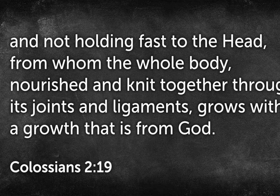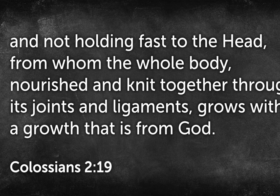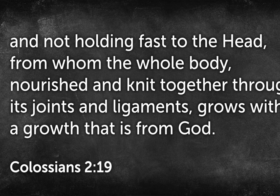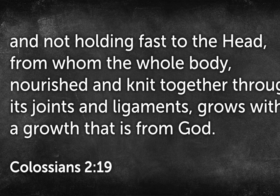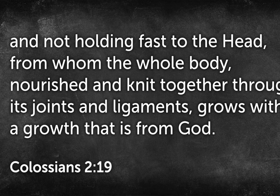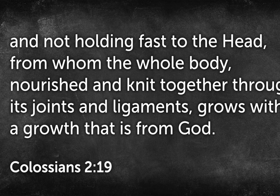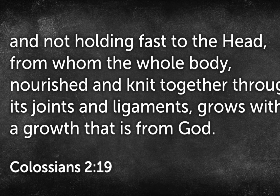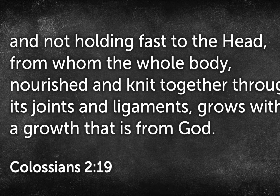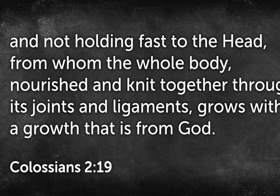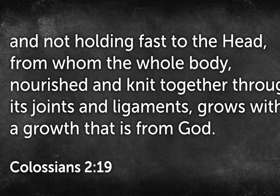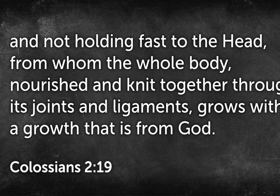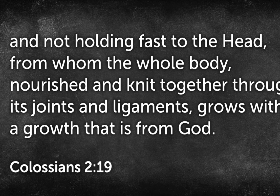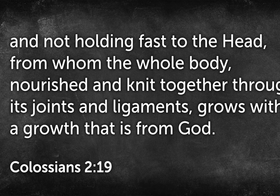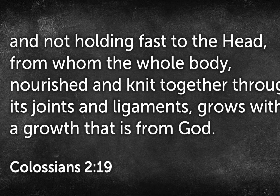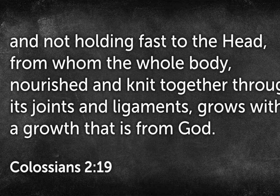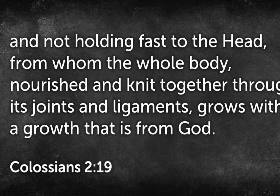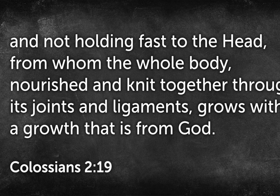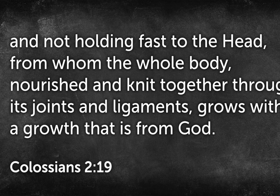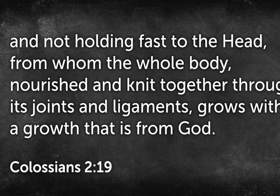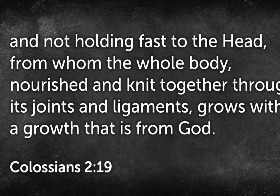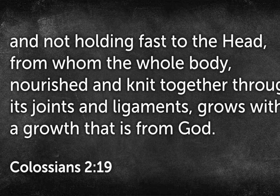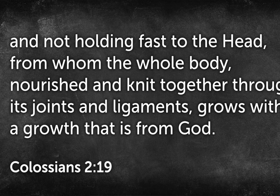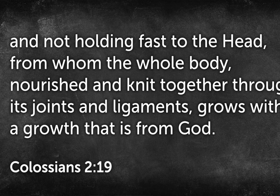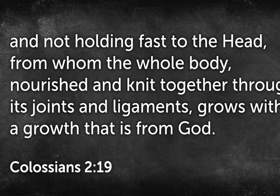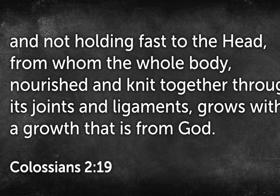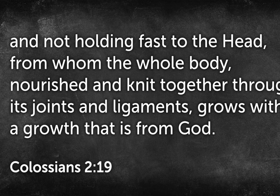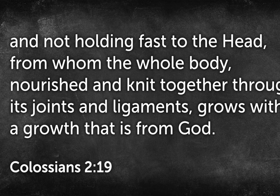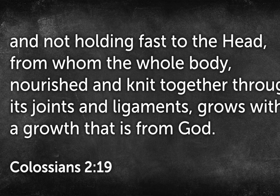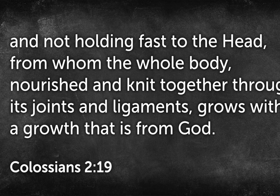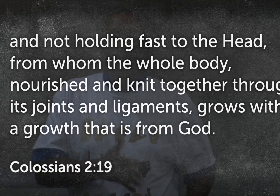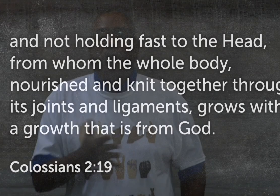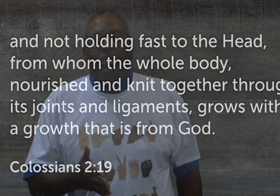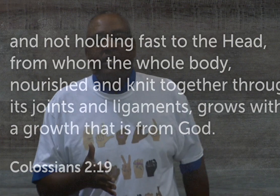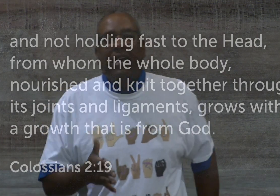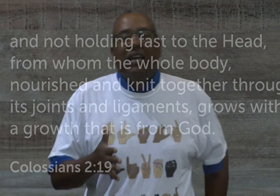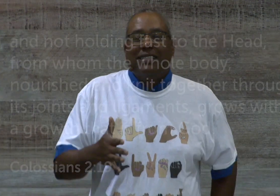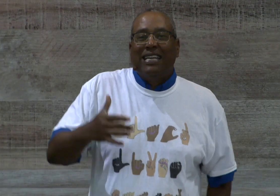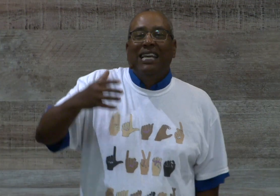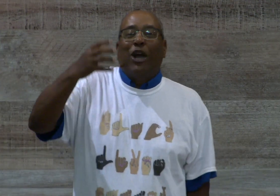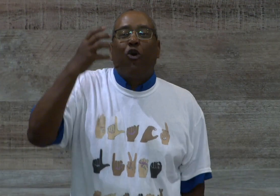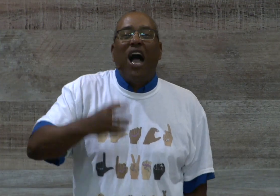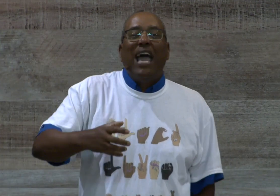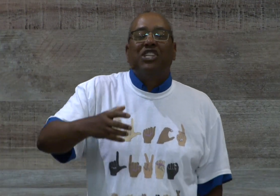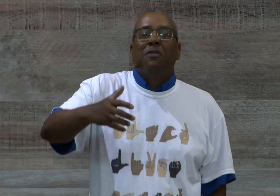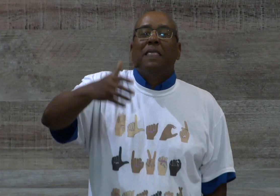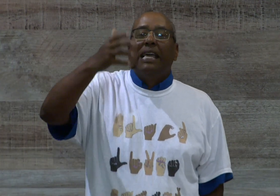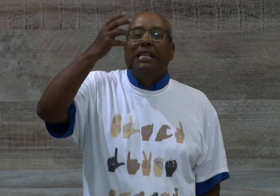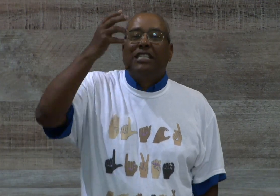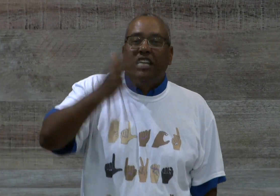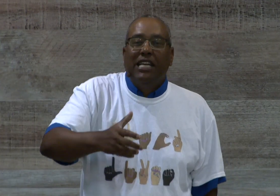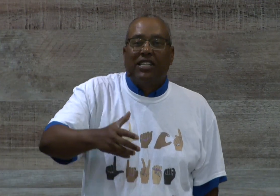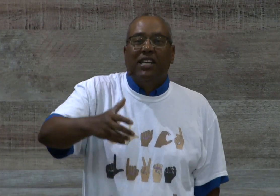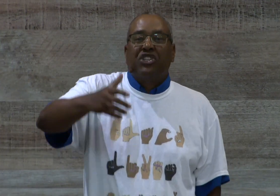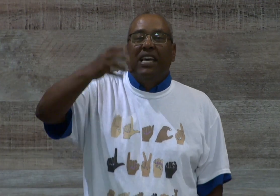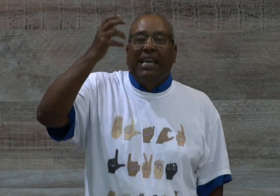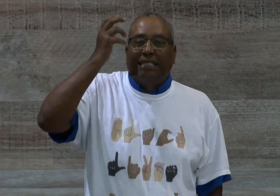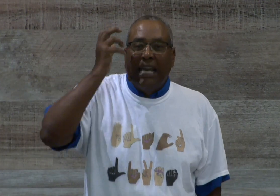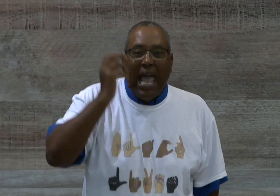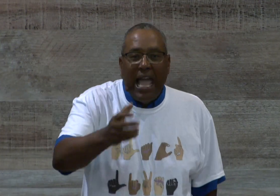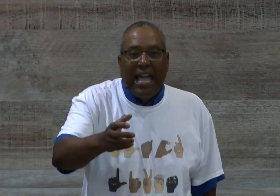and ligaments, grows with a growth that is from God. And from that, see that, see, Christ Jesus is the head